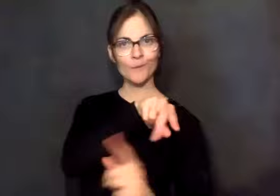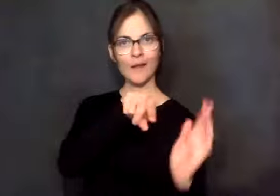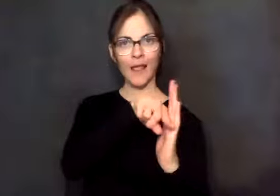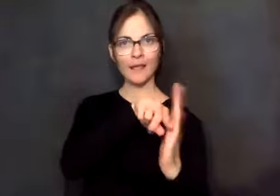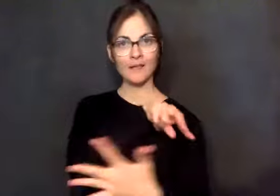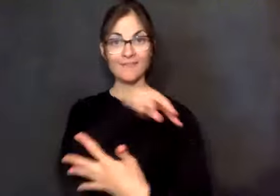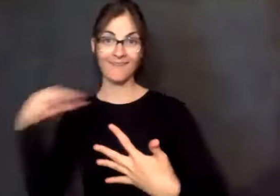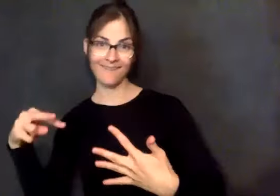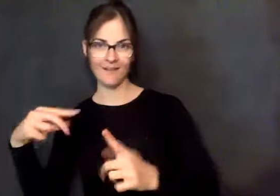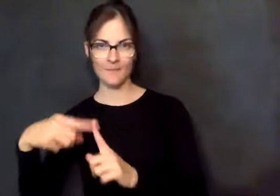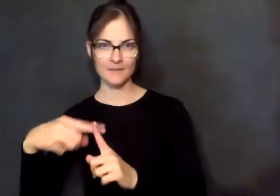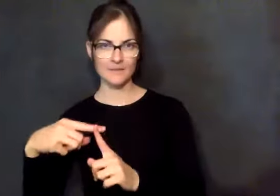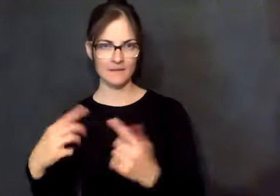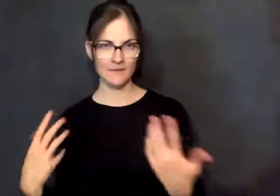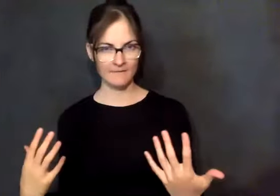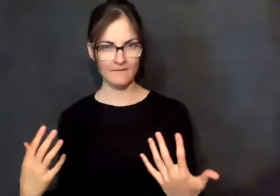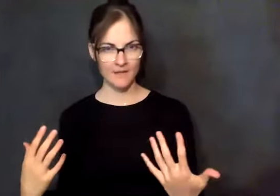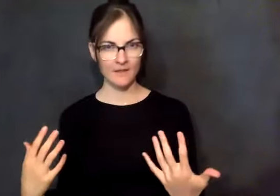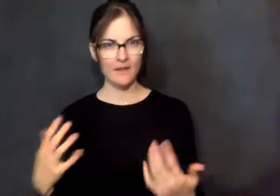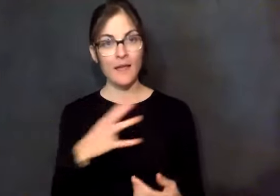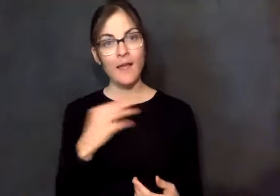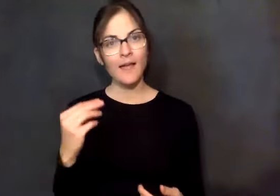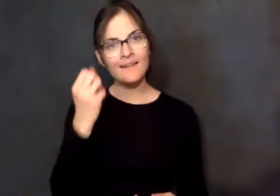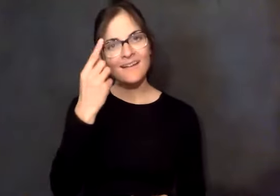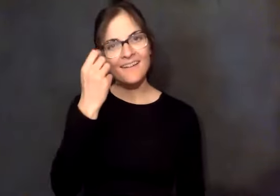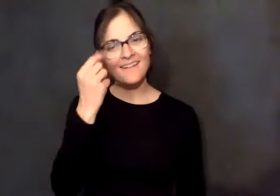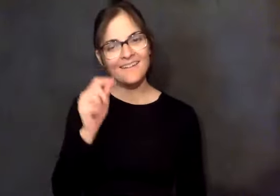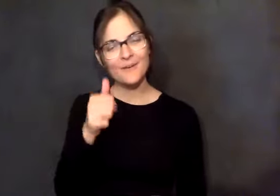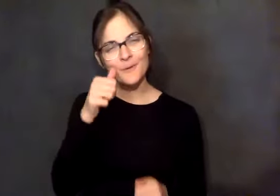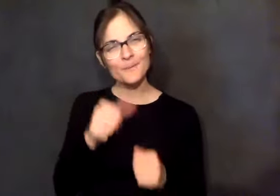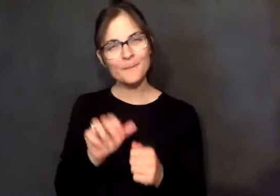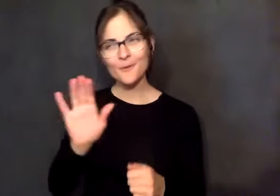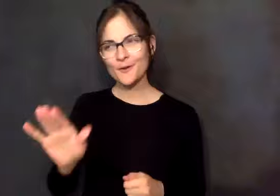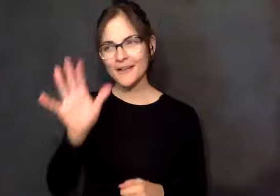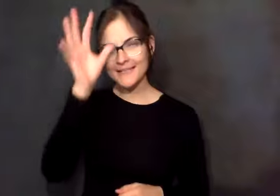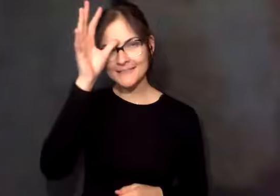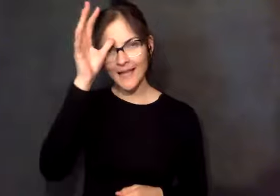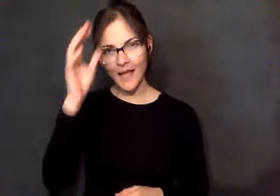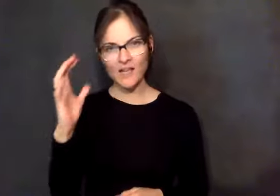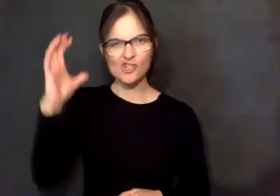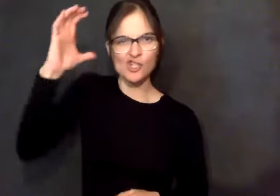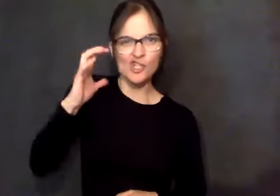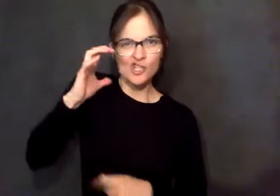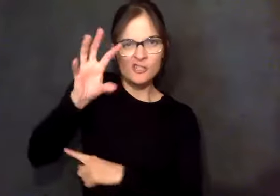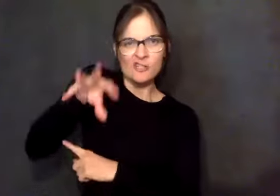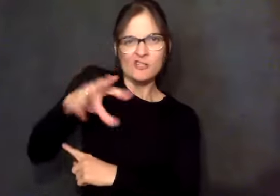180 degrees, and here he was. And the fact that his dad had made the video, he has a permanent record